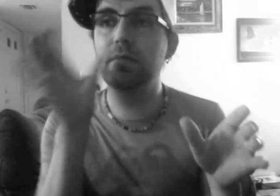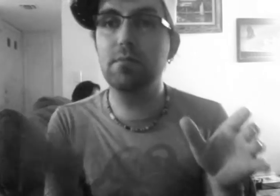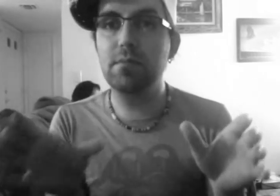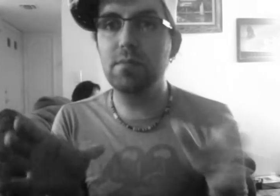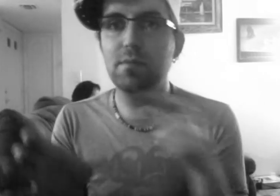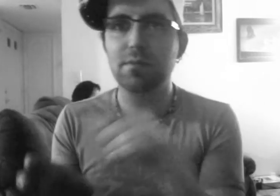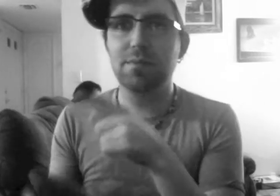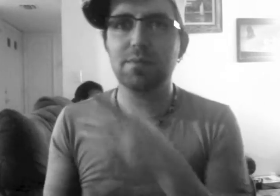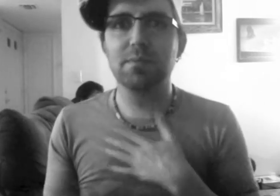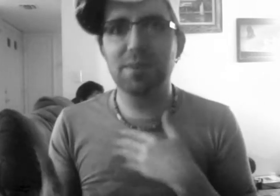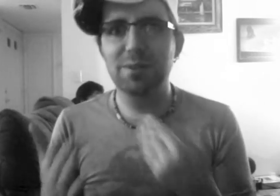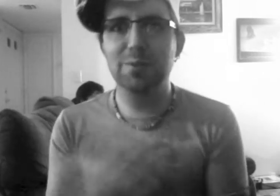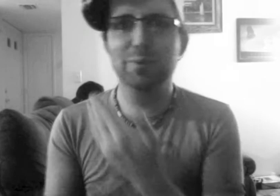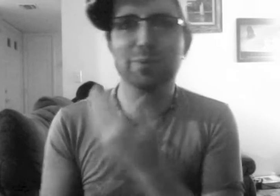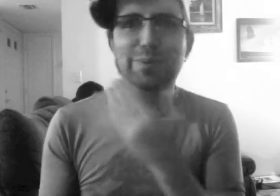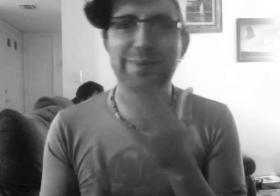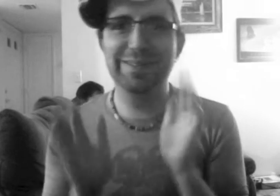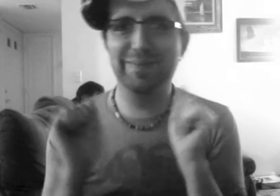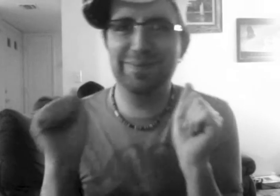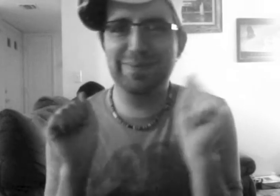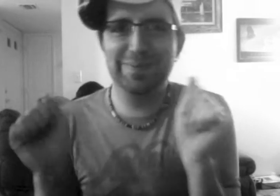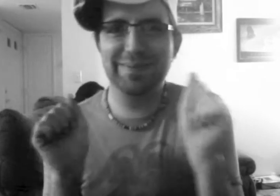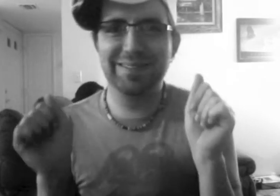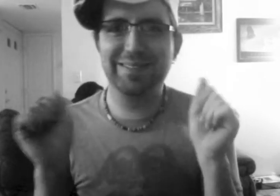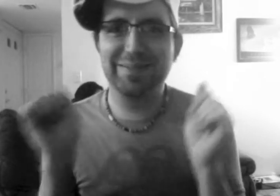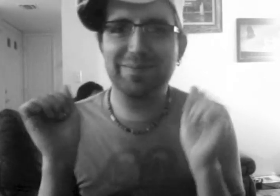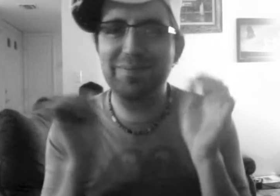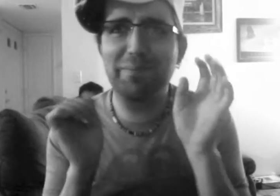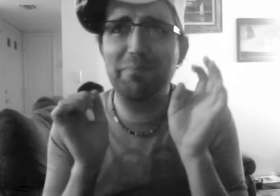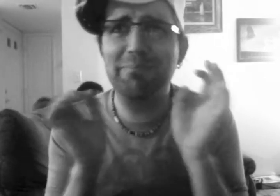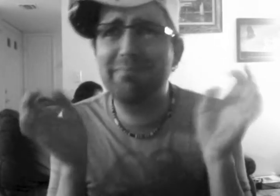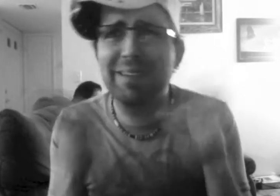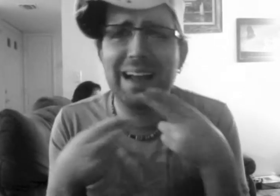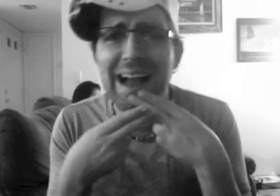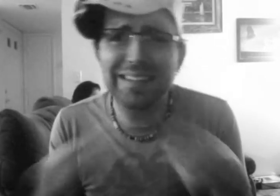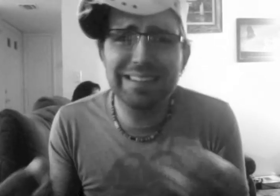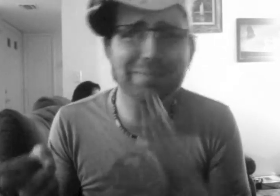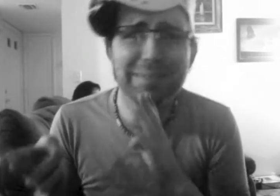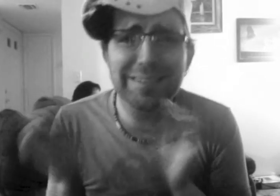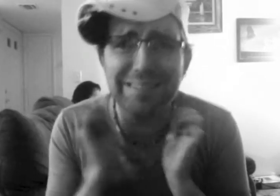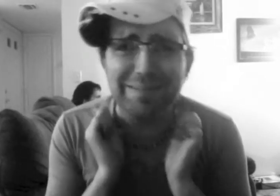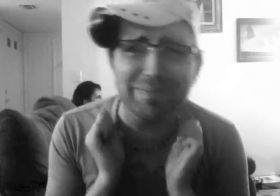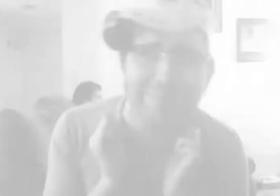City for this year's Tribeca Film Festival, don't worry, because Xfinity On Demand has an all-access cast.